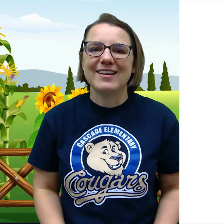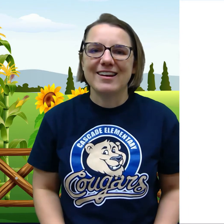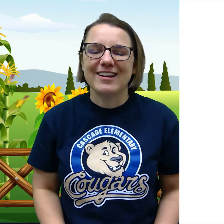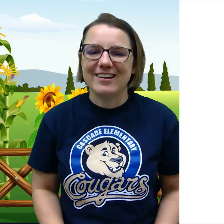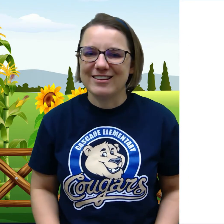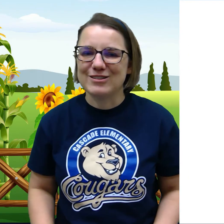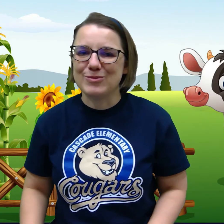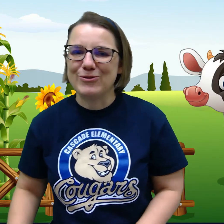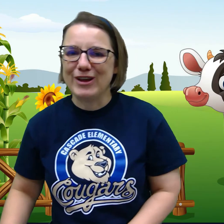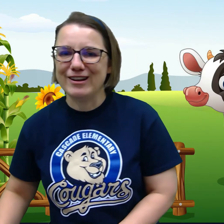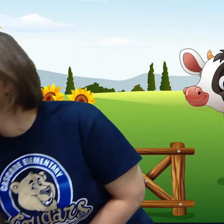This will be fun.